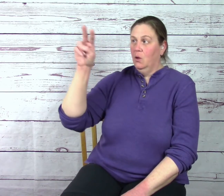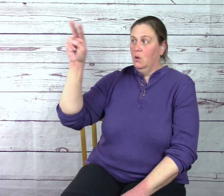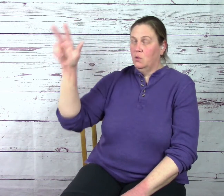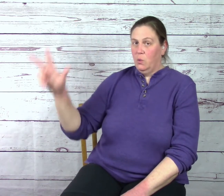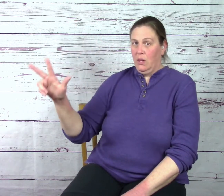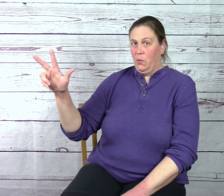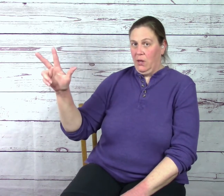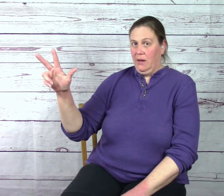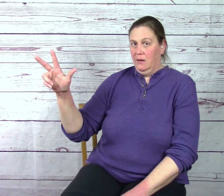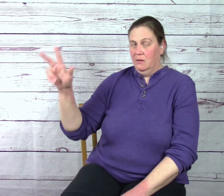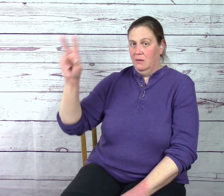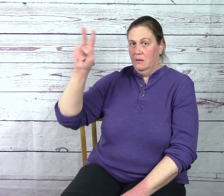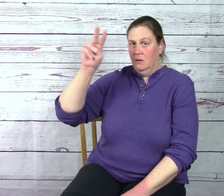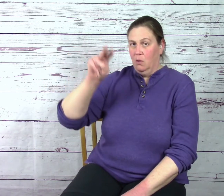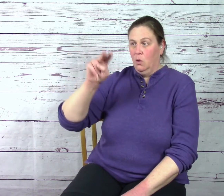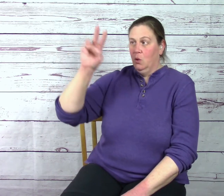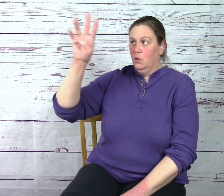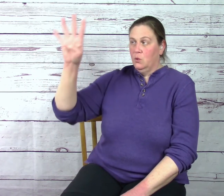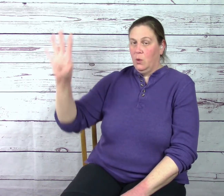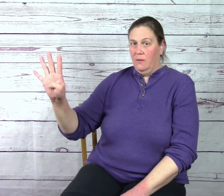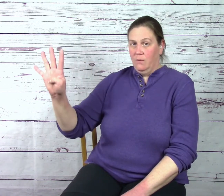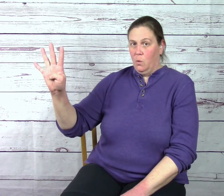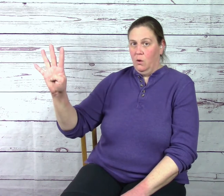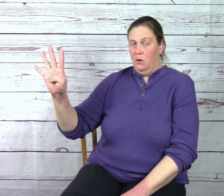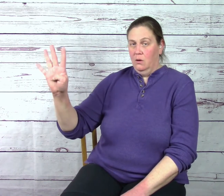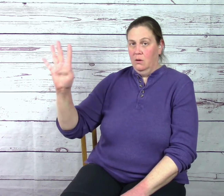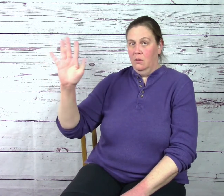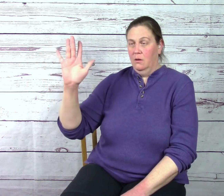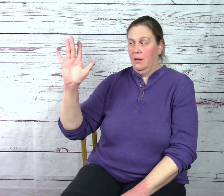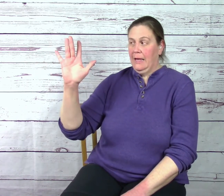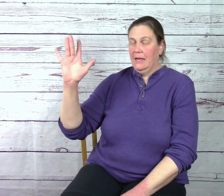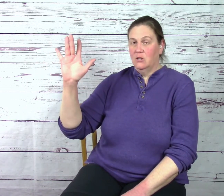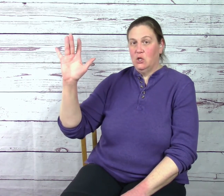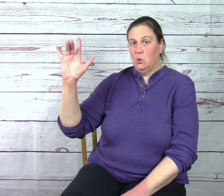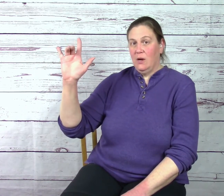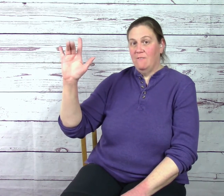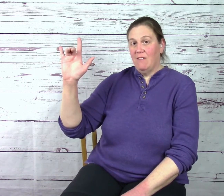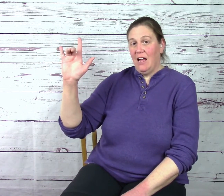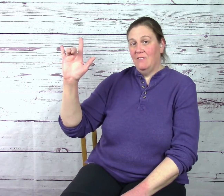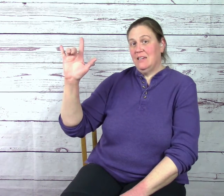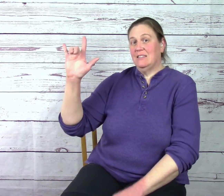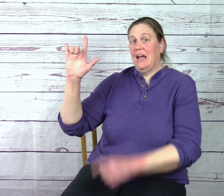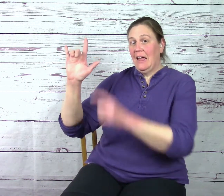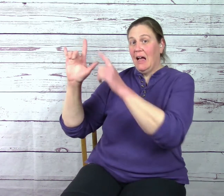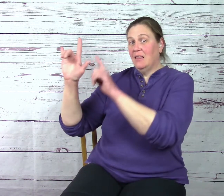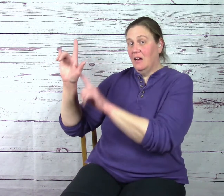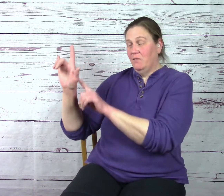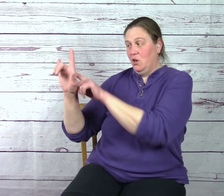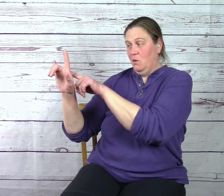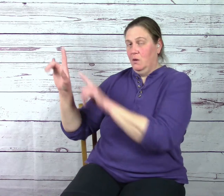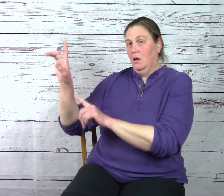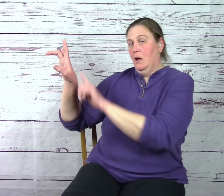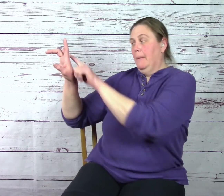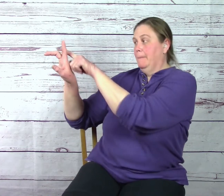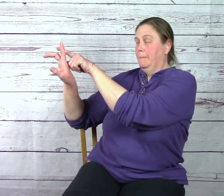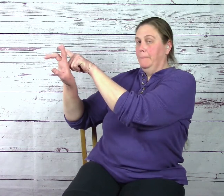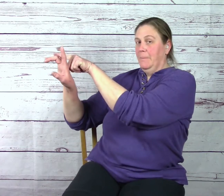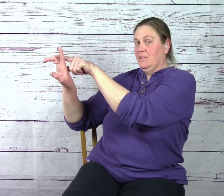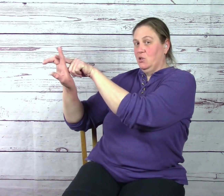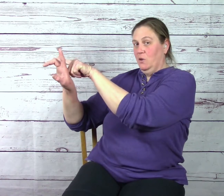Twenty-three. Twenty-four. Twenty-five is like I love you. But the two